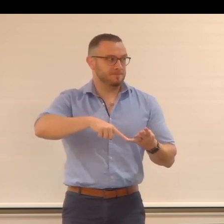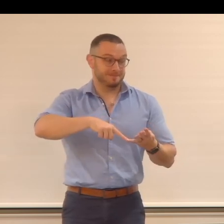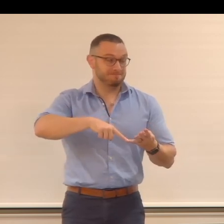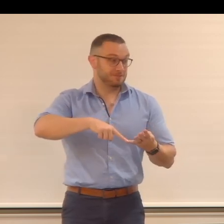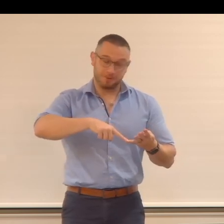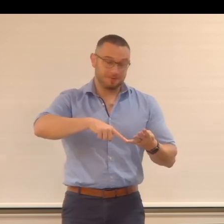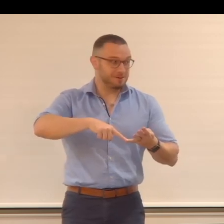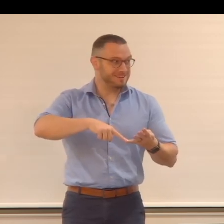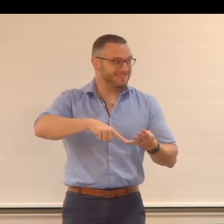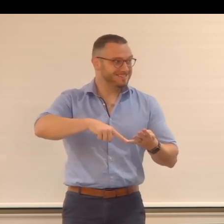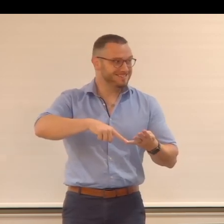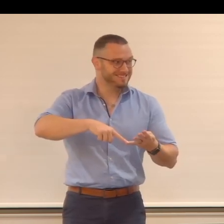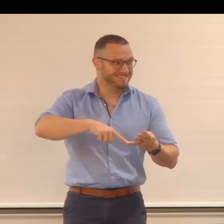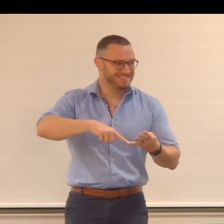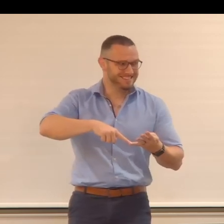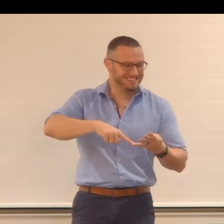Good.